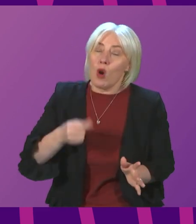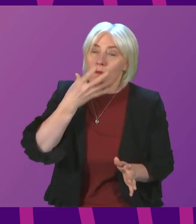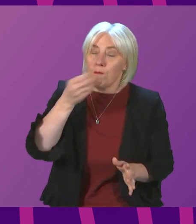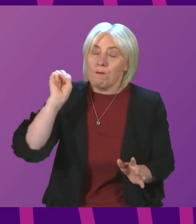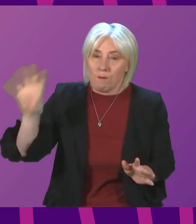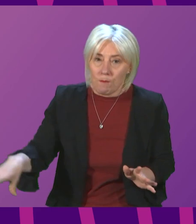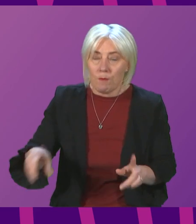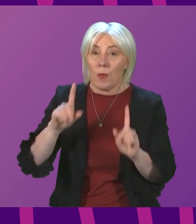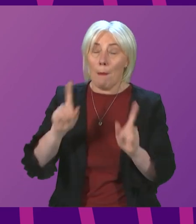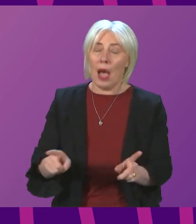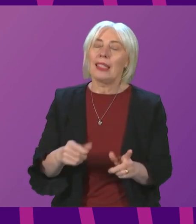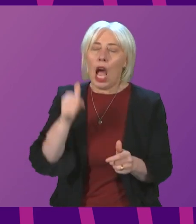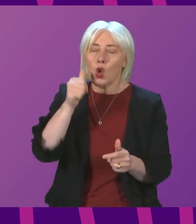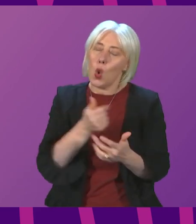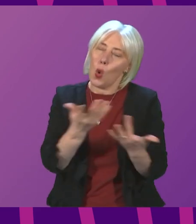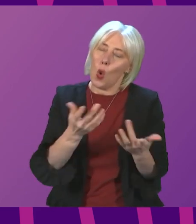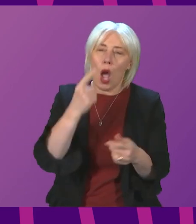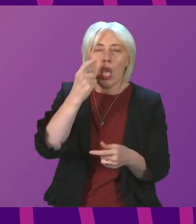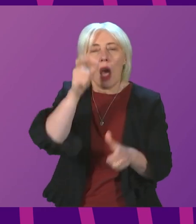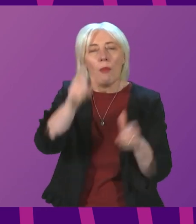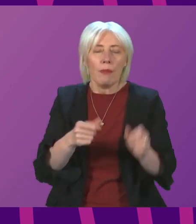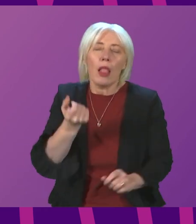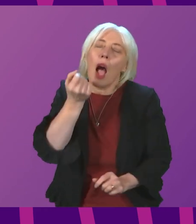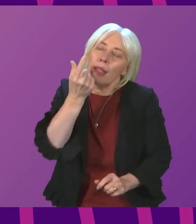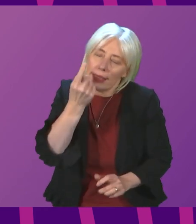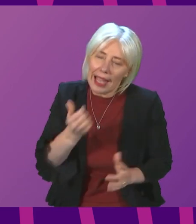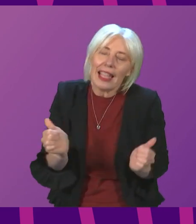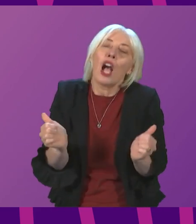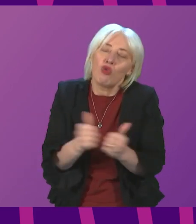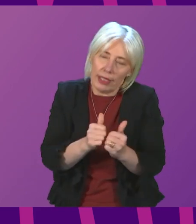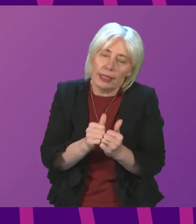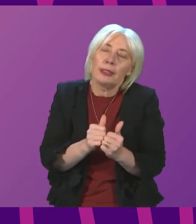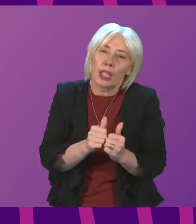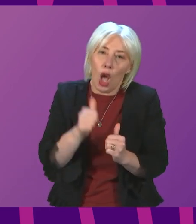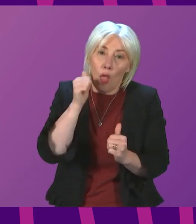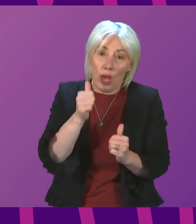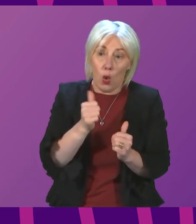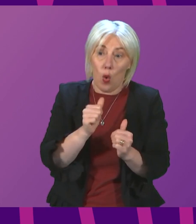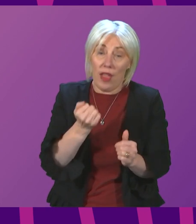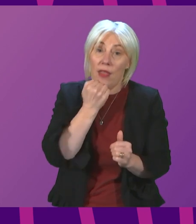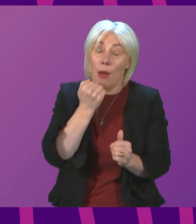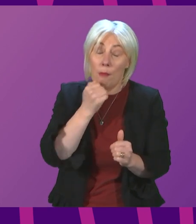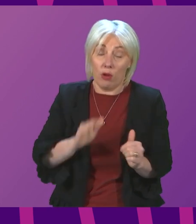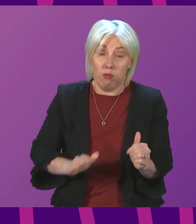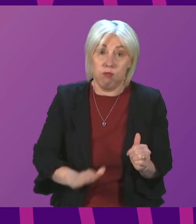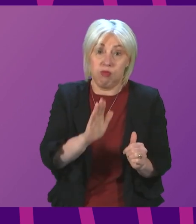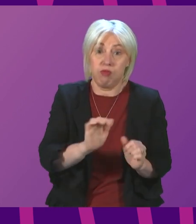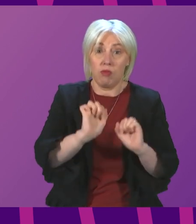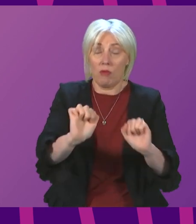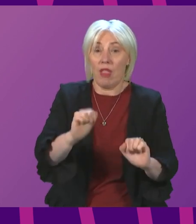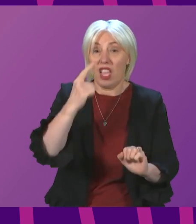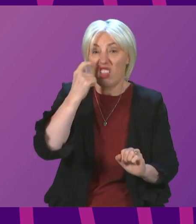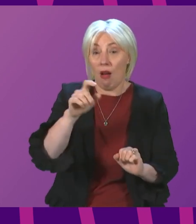But I also know that many young people understand and agree, especially when cases in the younger age group are rising, that face